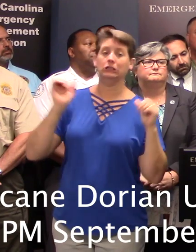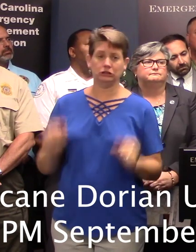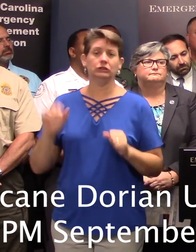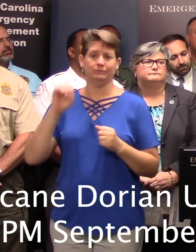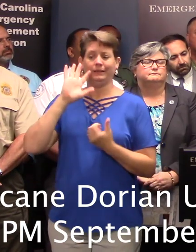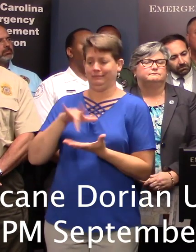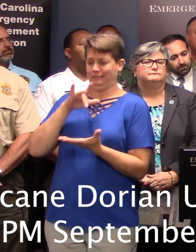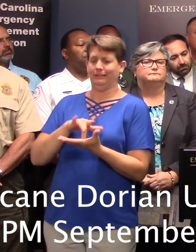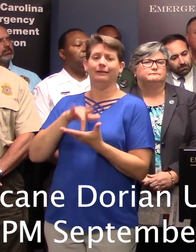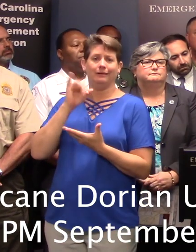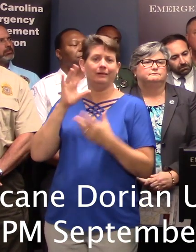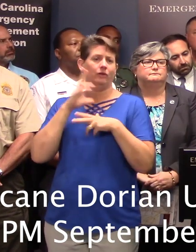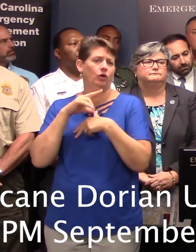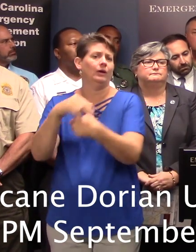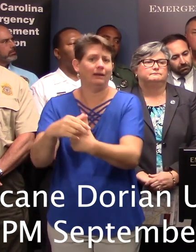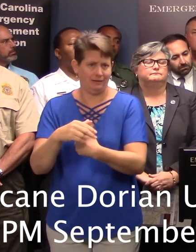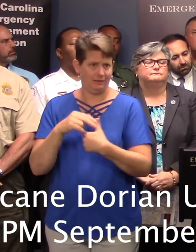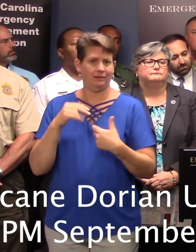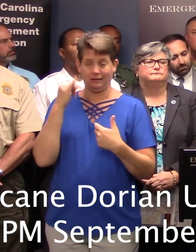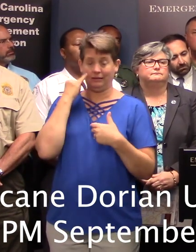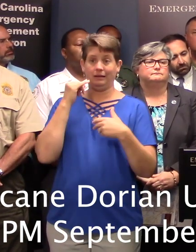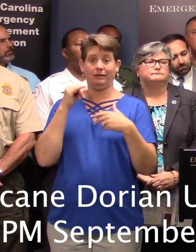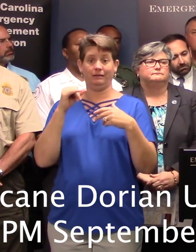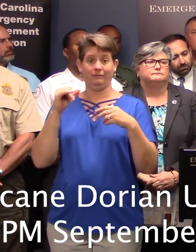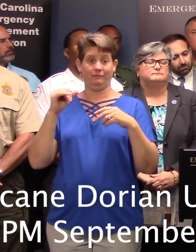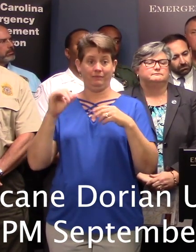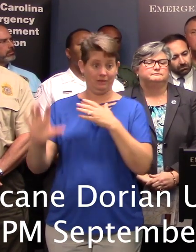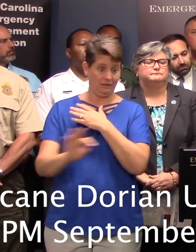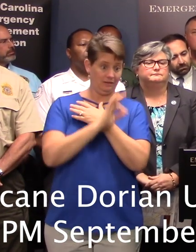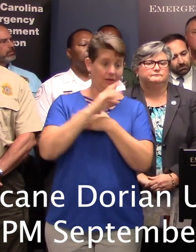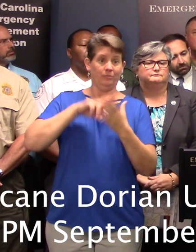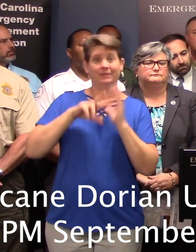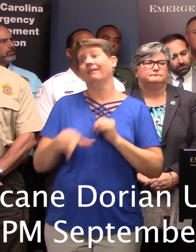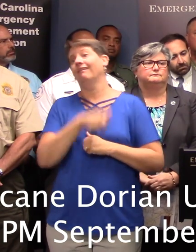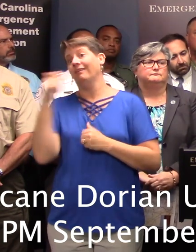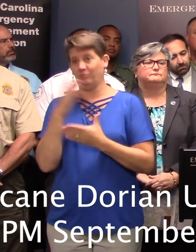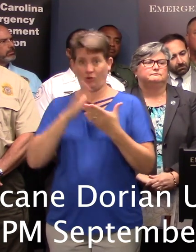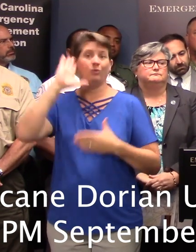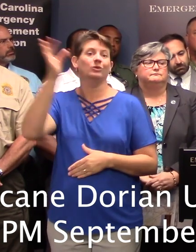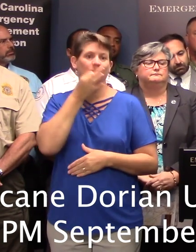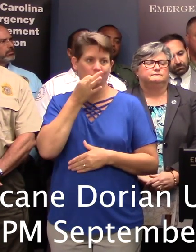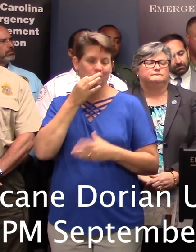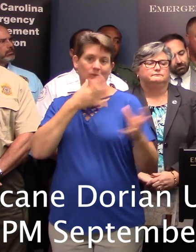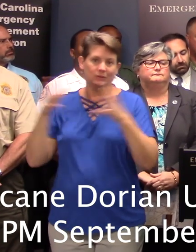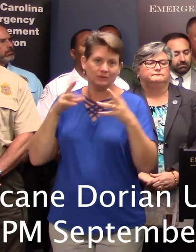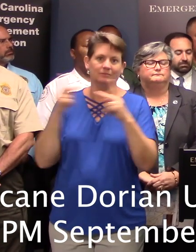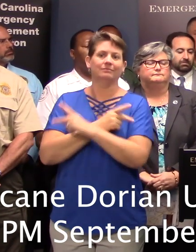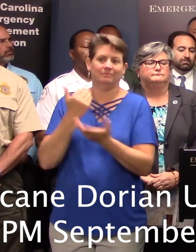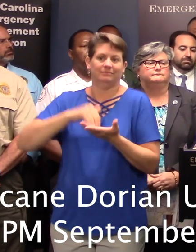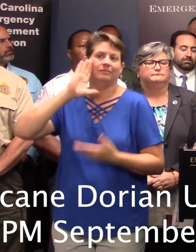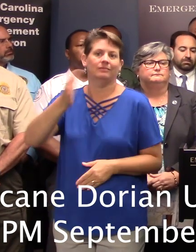eye of the hurricane passing over here. And if it passes over, that means the other end of the hurricane is coming in just a few minutes. Be